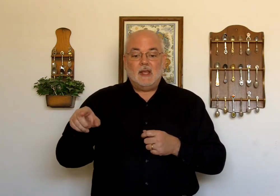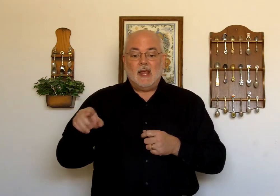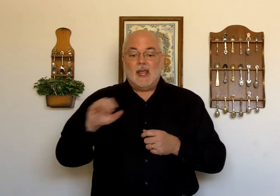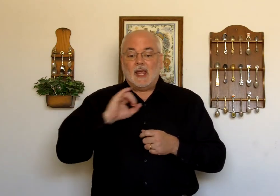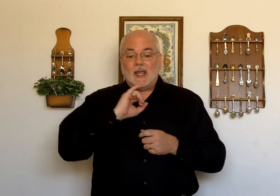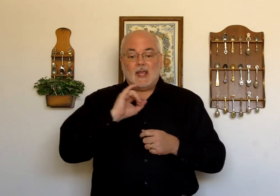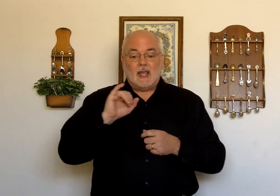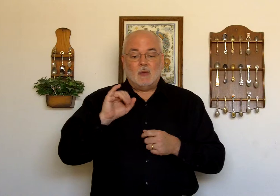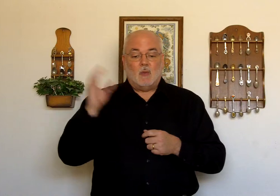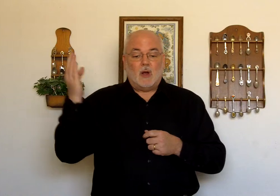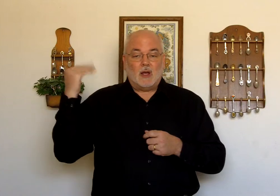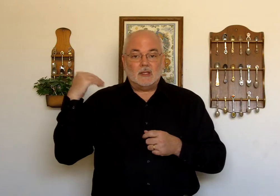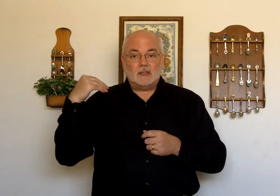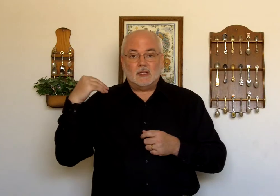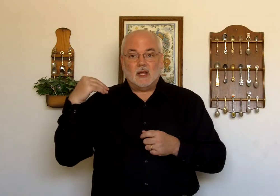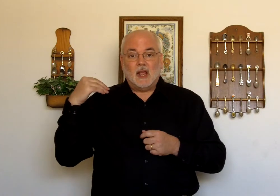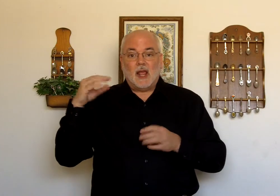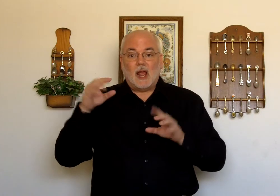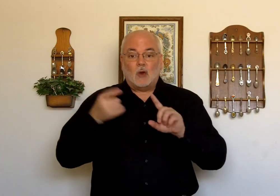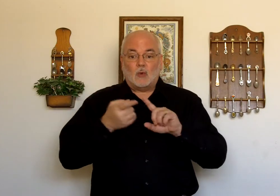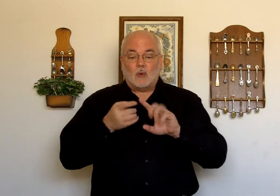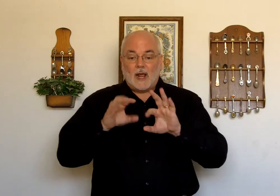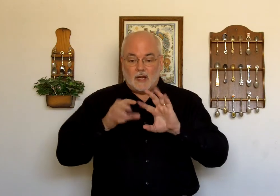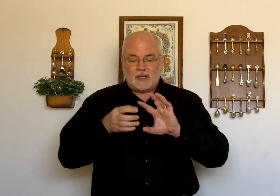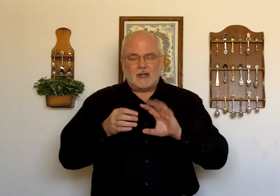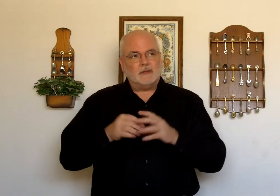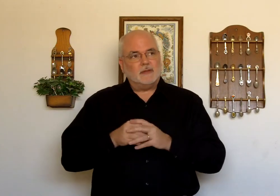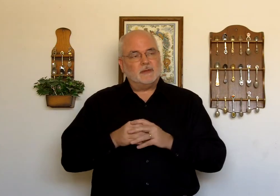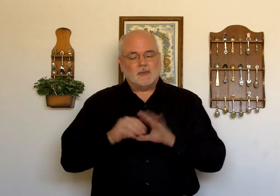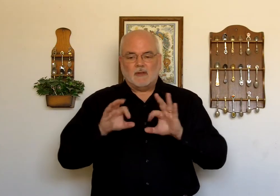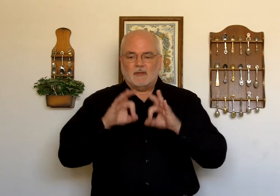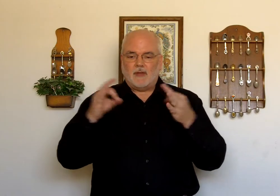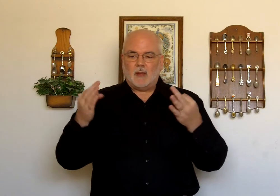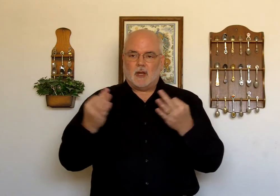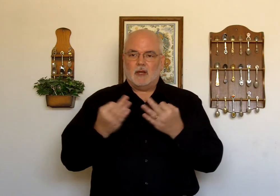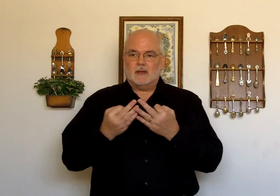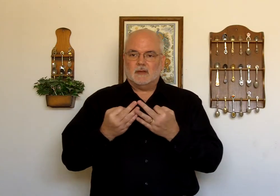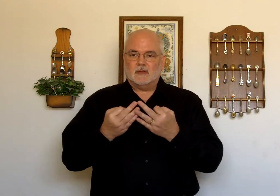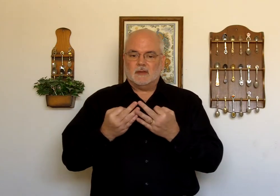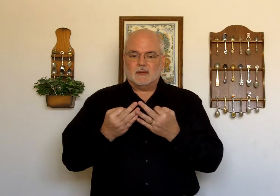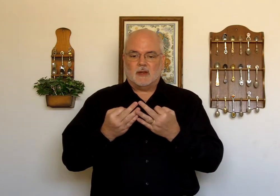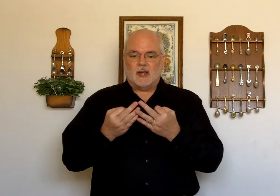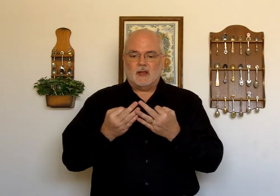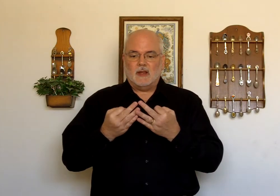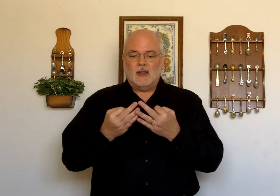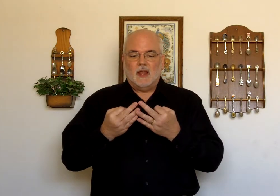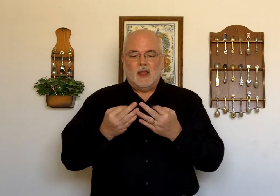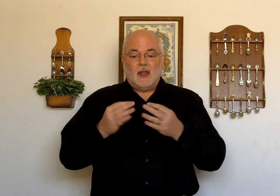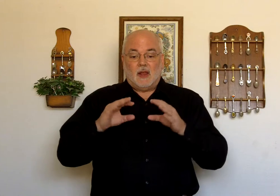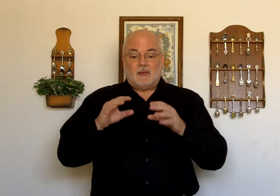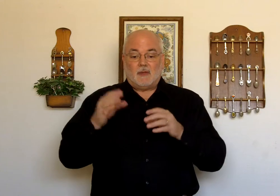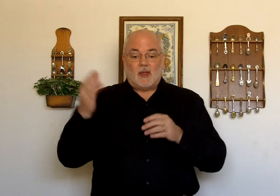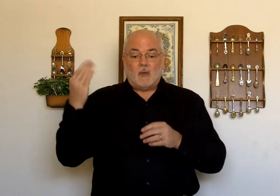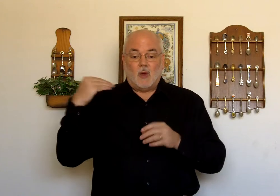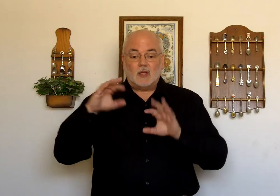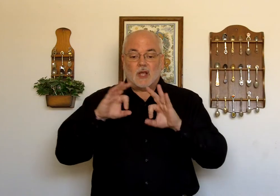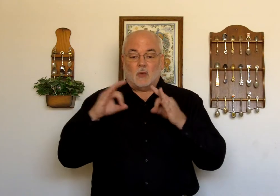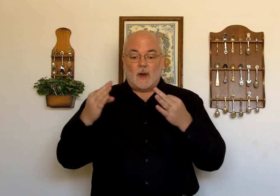He was a relative, family. Okay? Was a